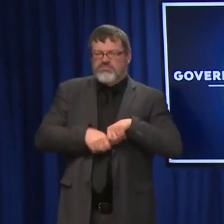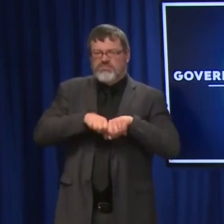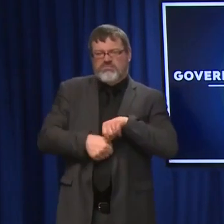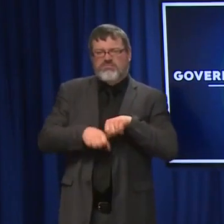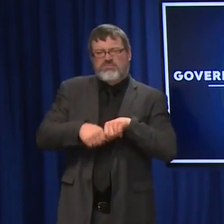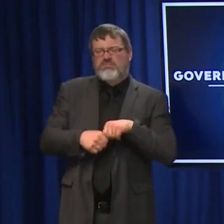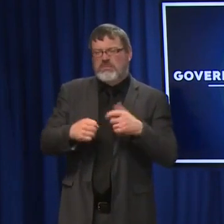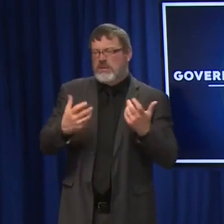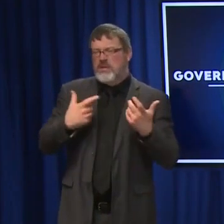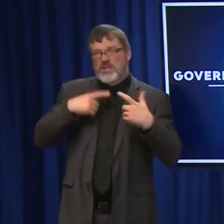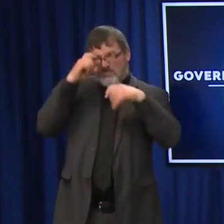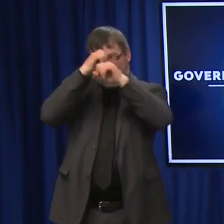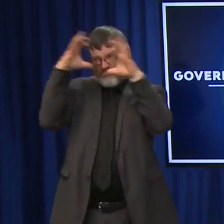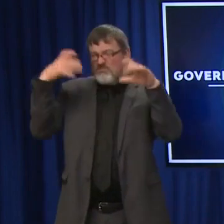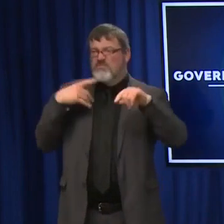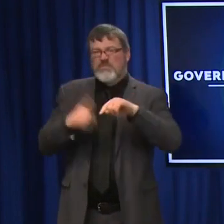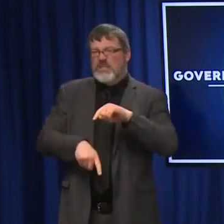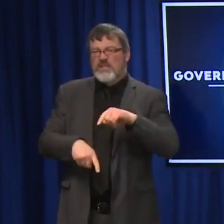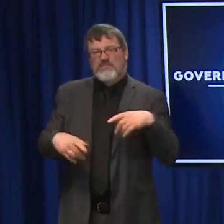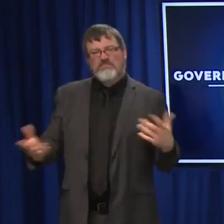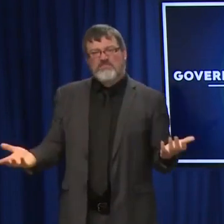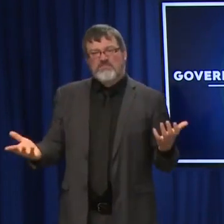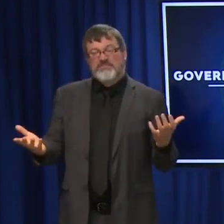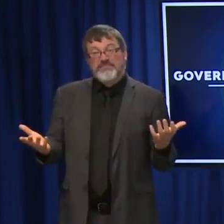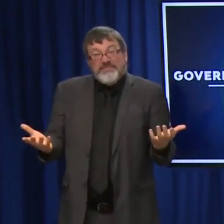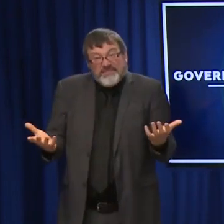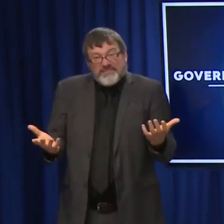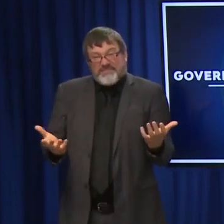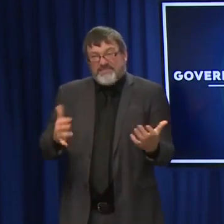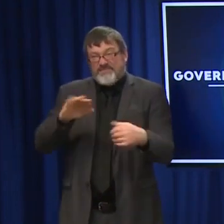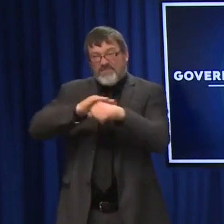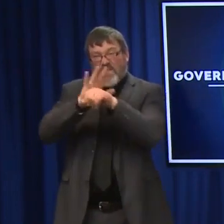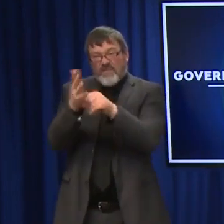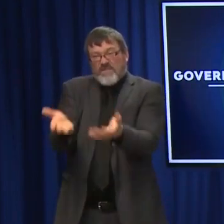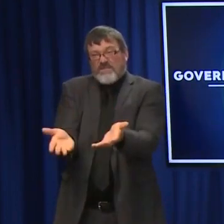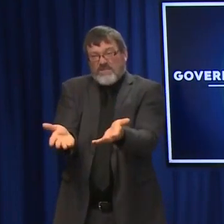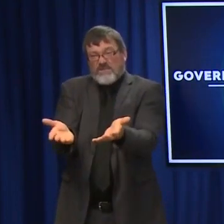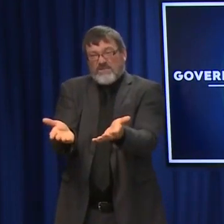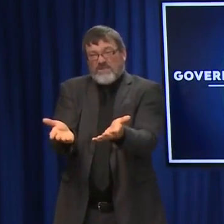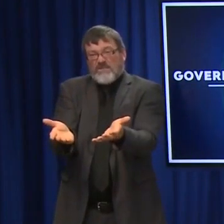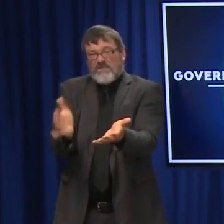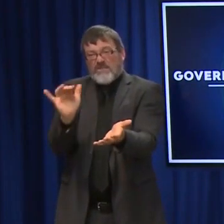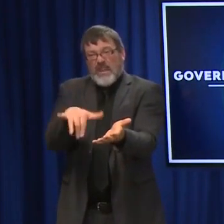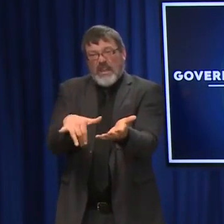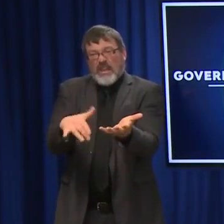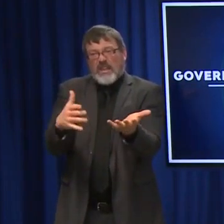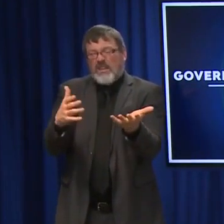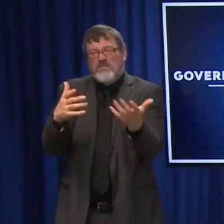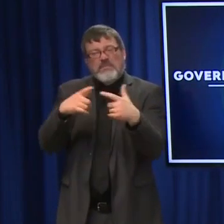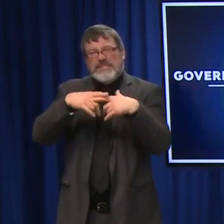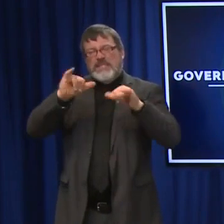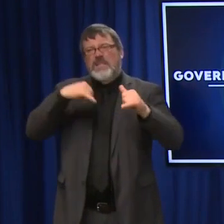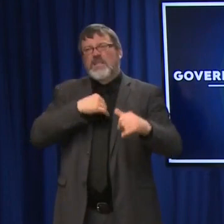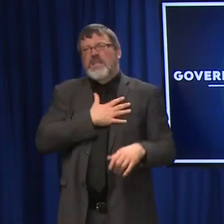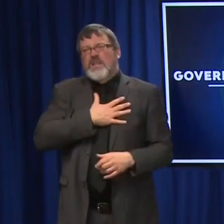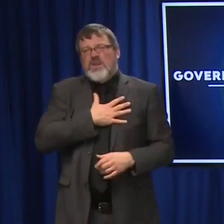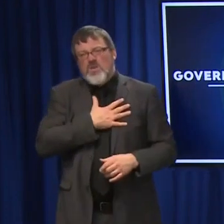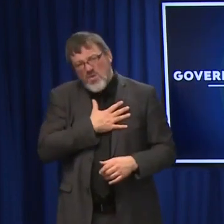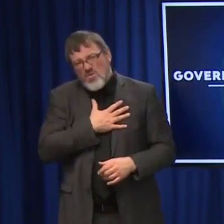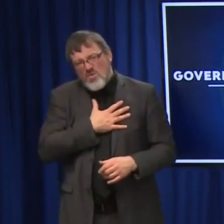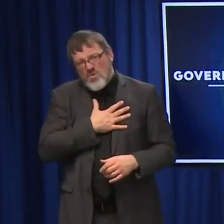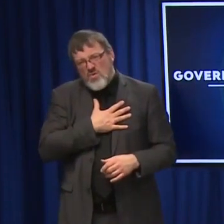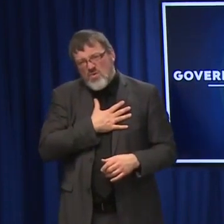out that that was one of the causes. And there was a relation there. But it definitely hits home. I you don't want to use that as the